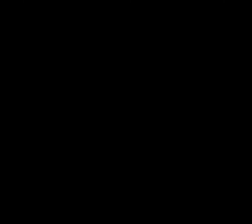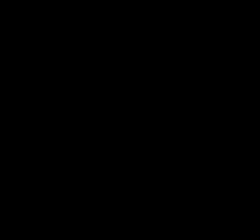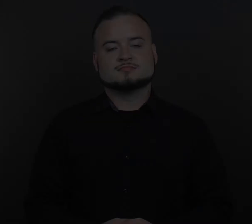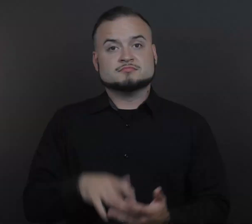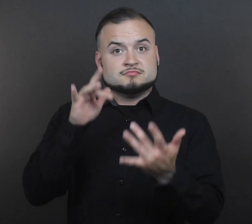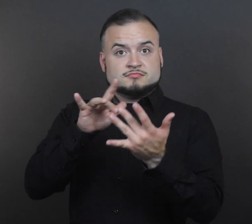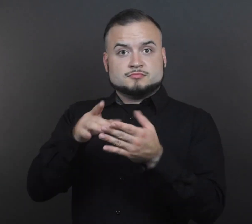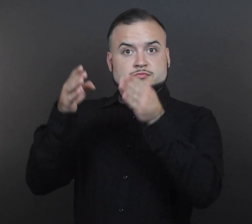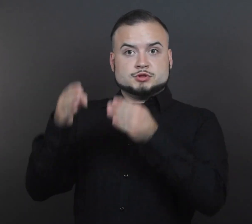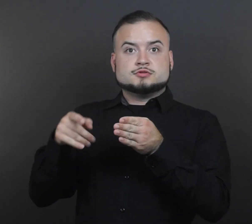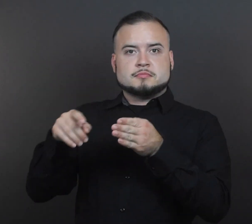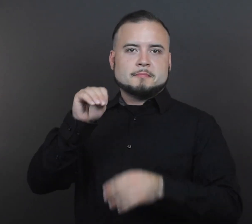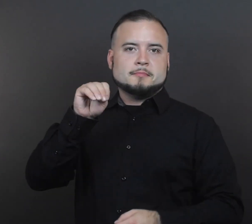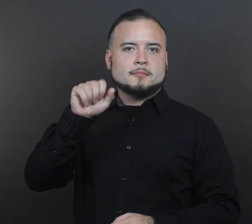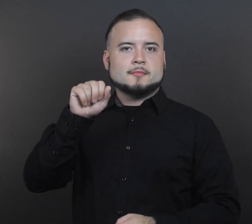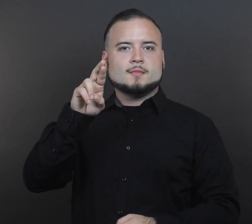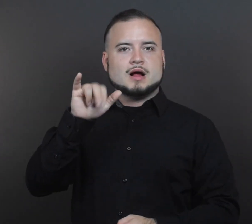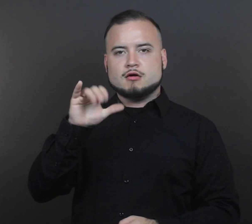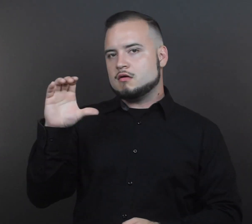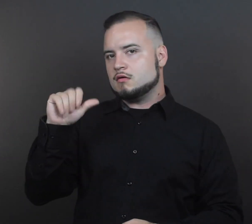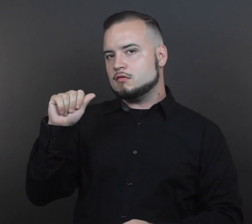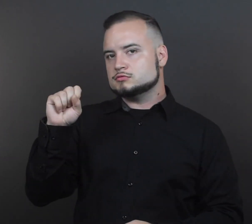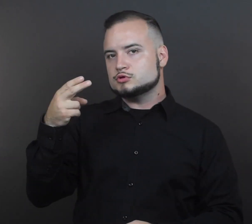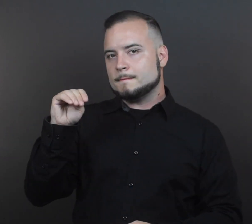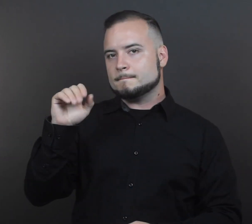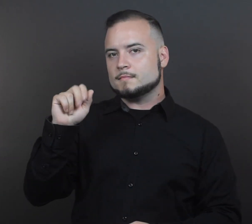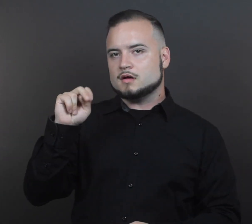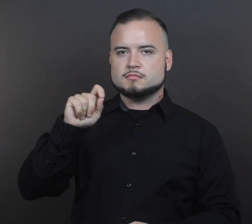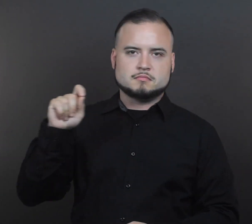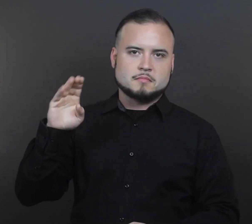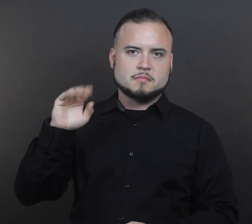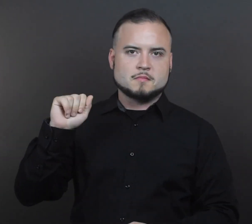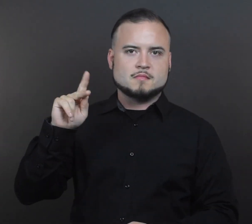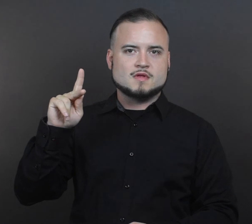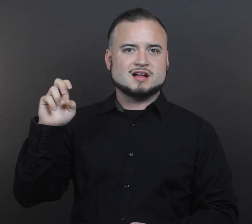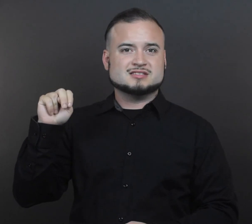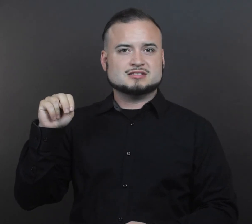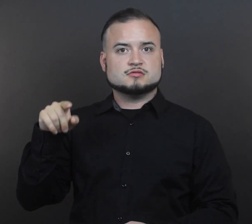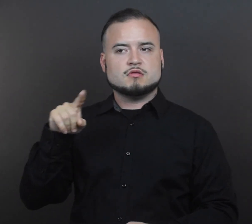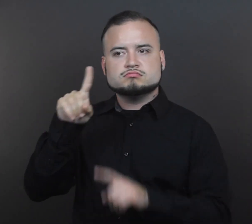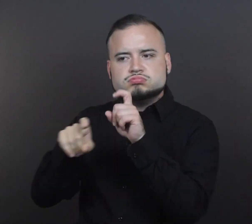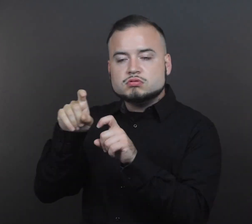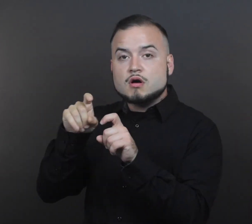14. Mary Cashman Bakken with questions about working with students